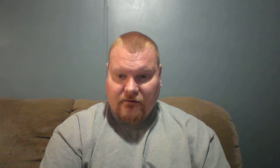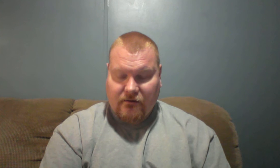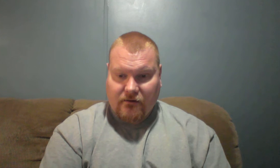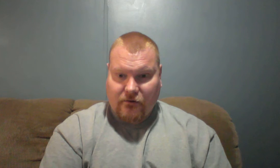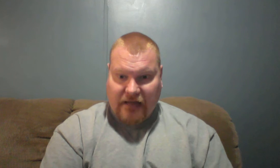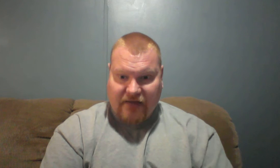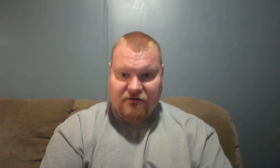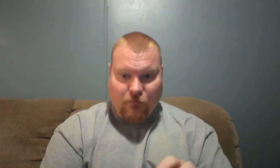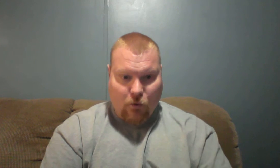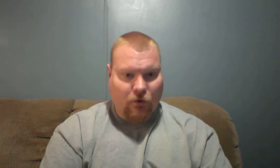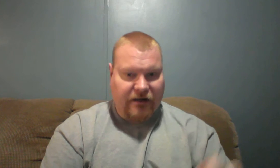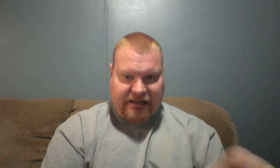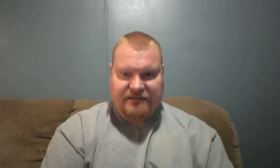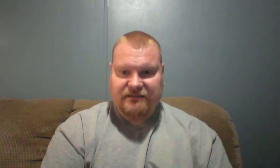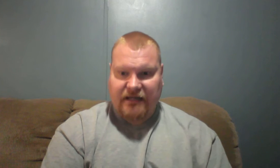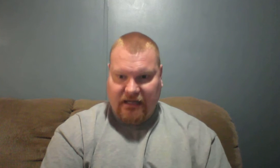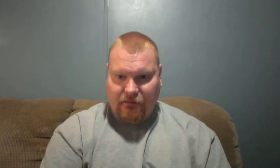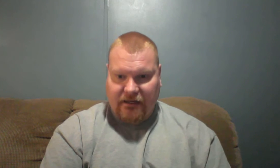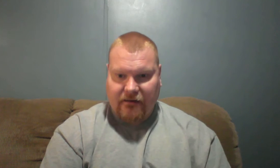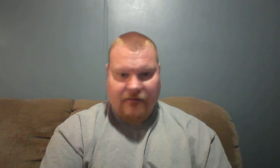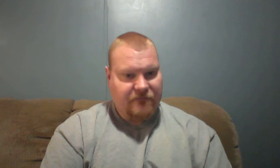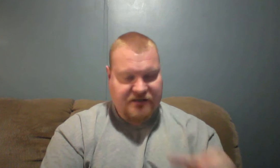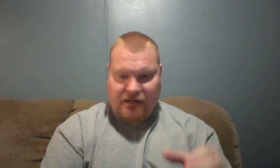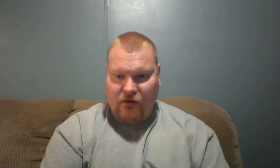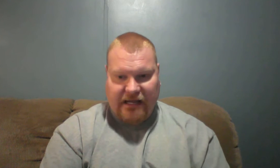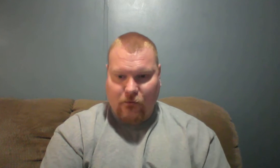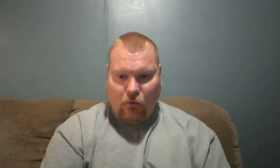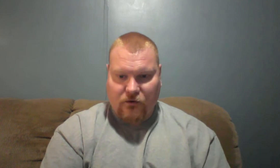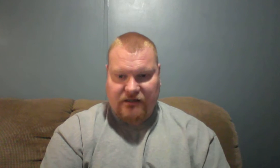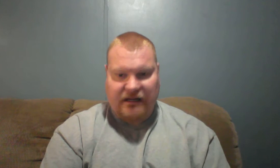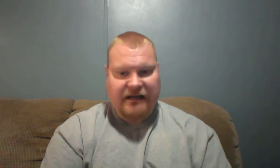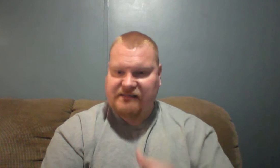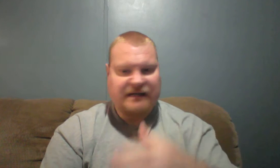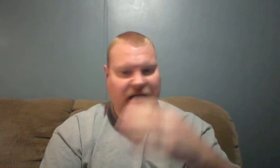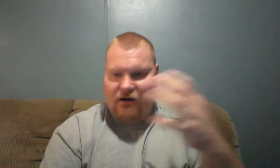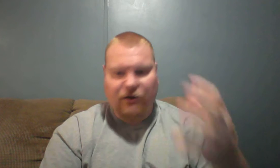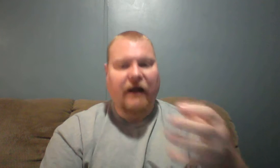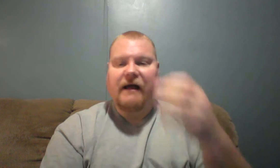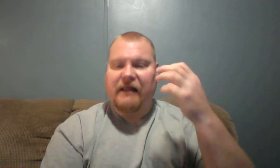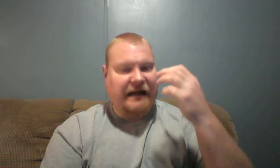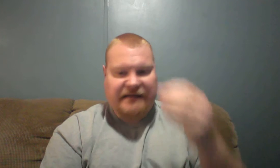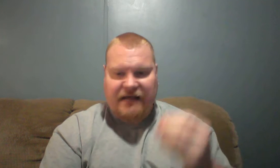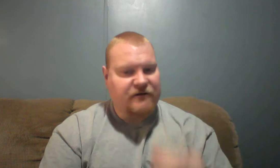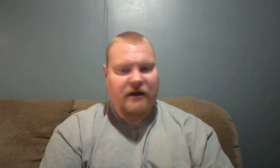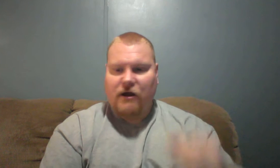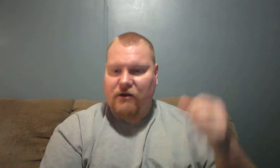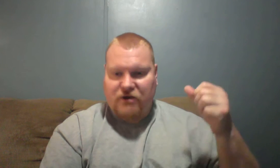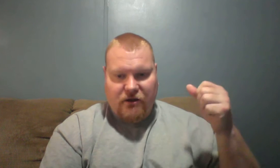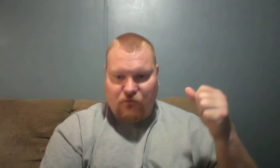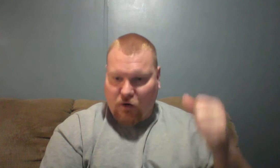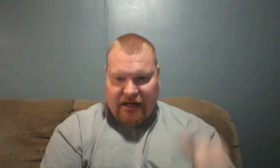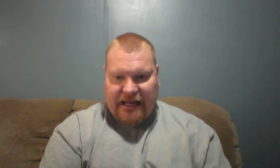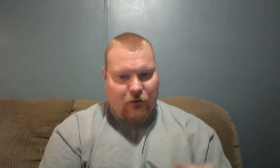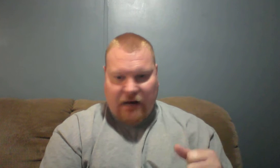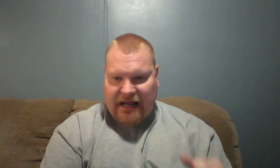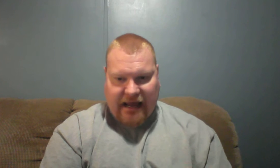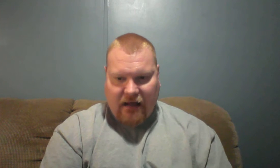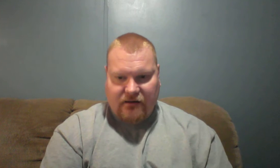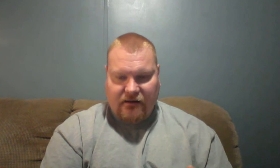We have to war against the enemy the same way he wore, like I said earlier, like David, he ran out. He